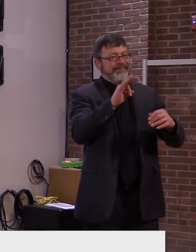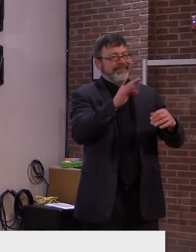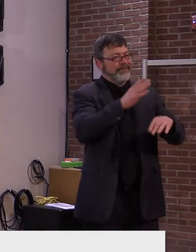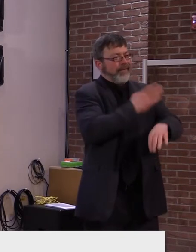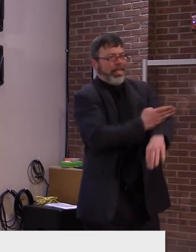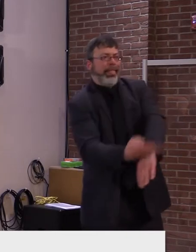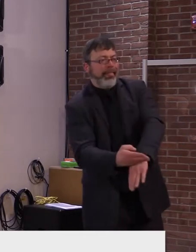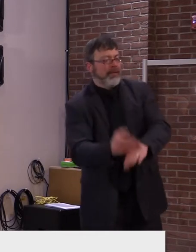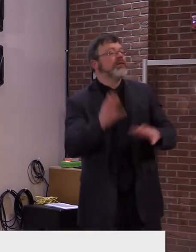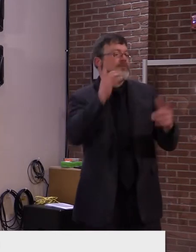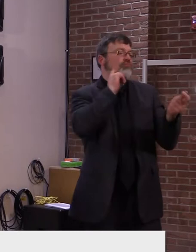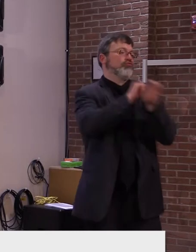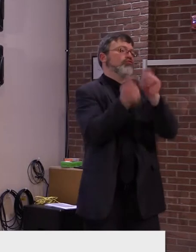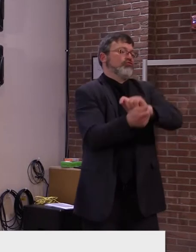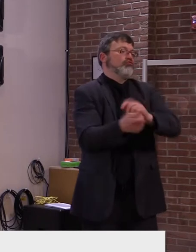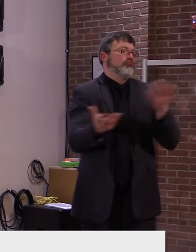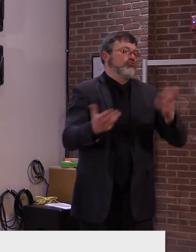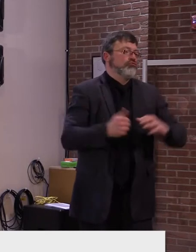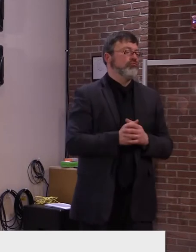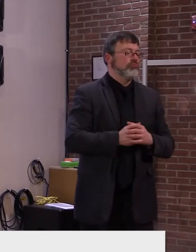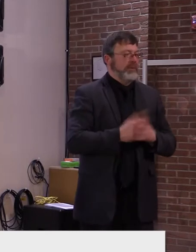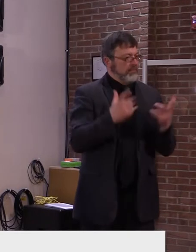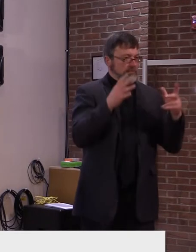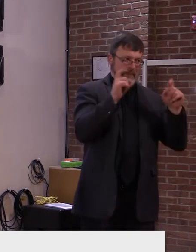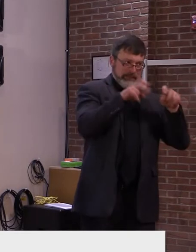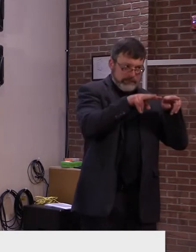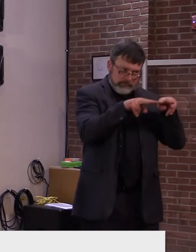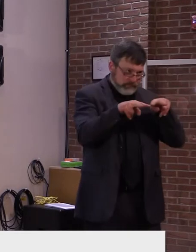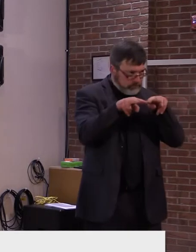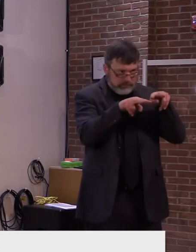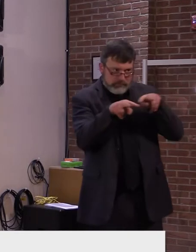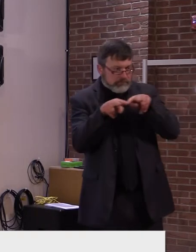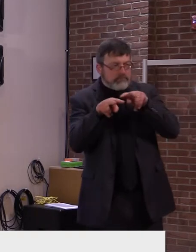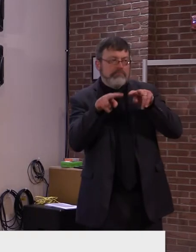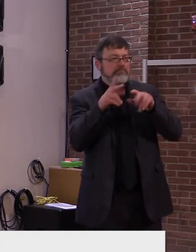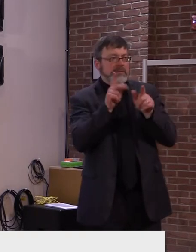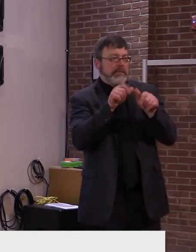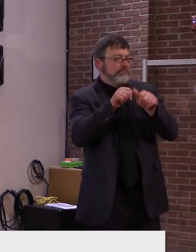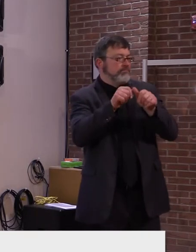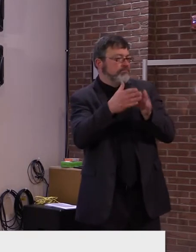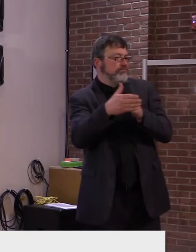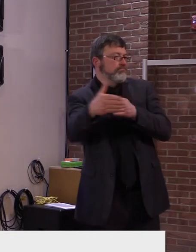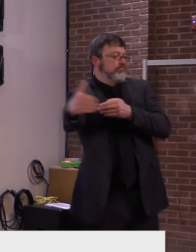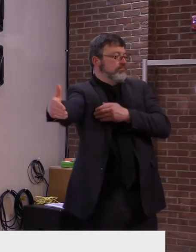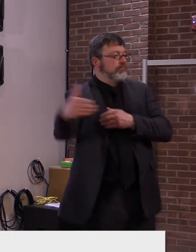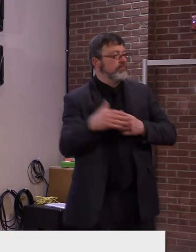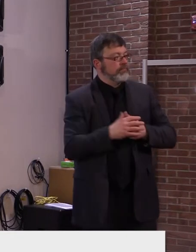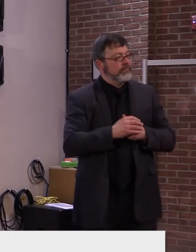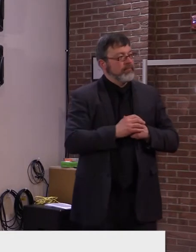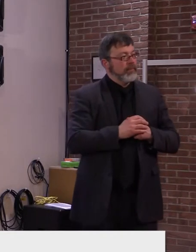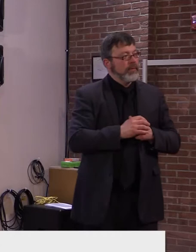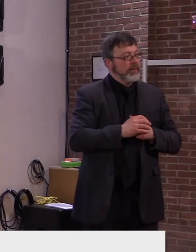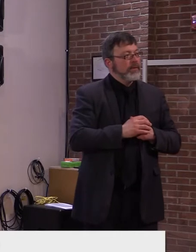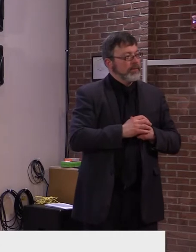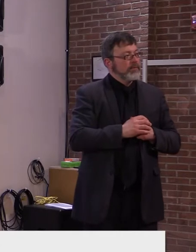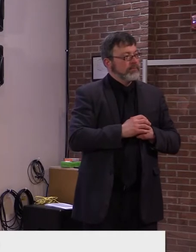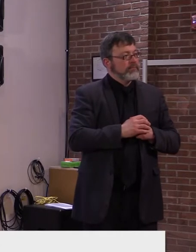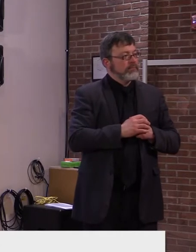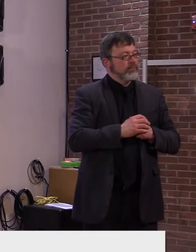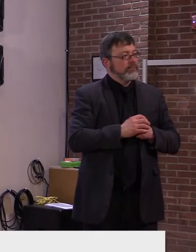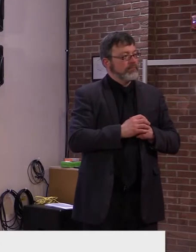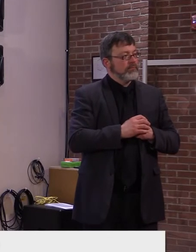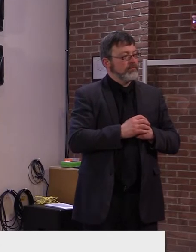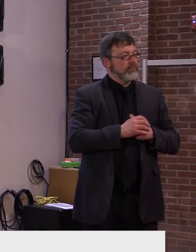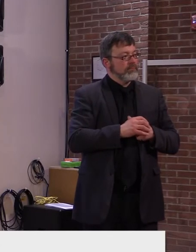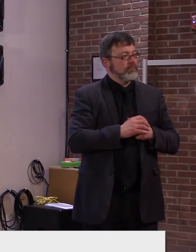And equally important, our updated guidance continues to highlight safe practices related